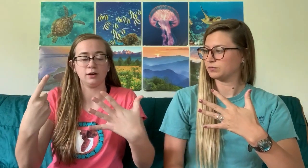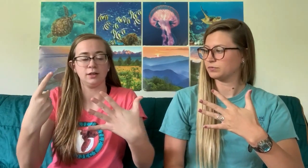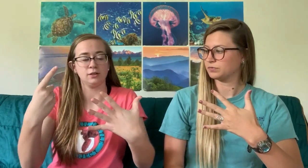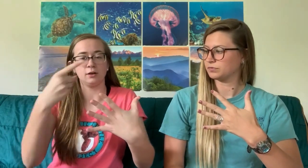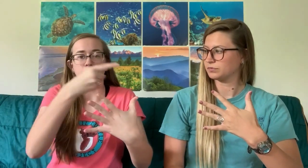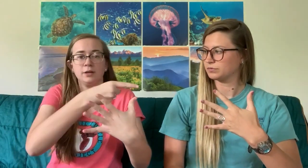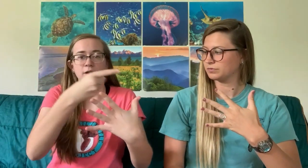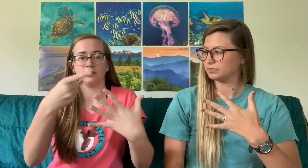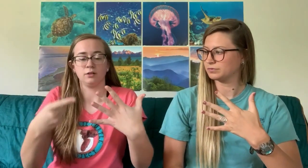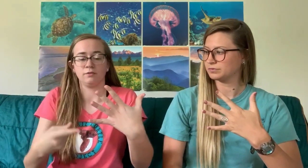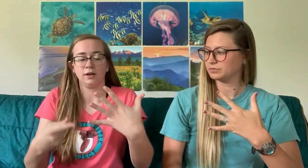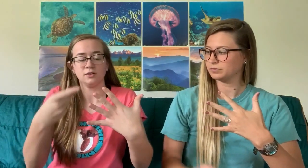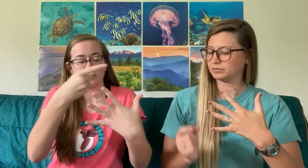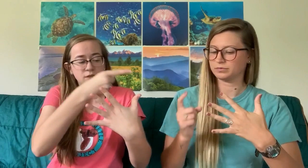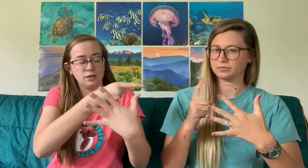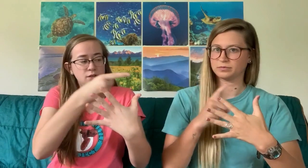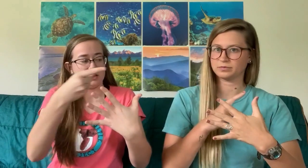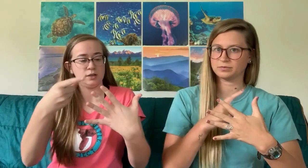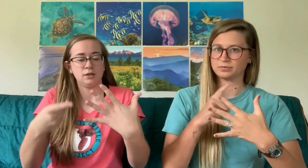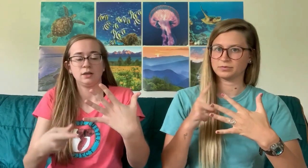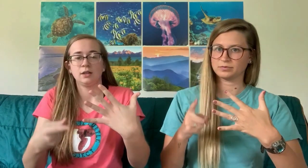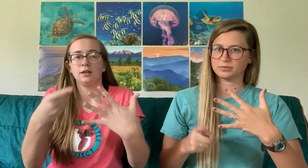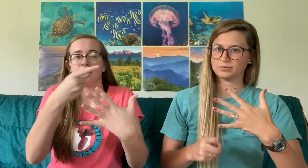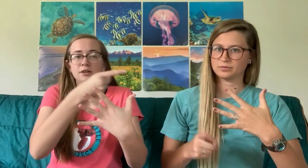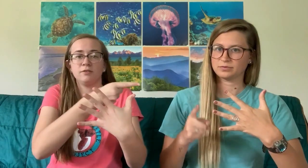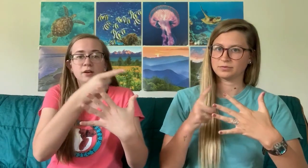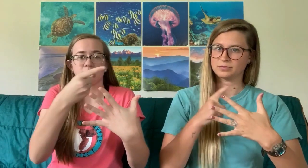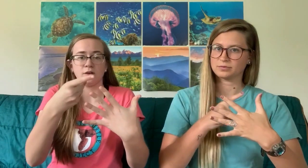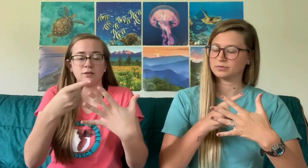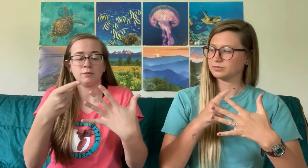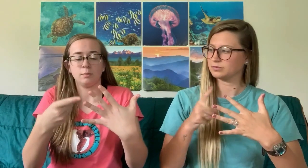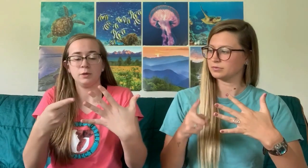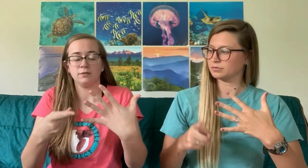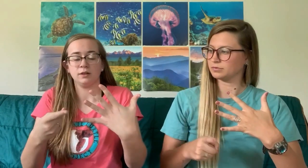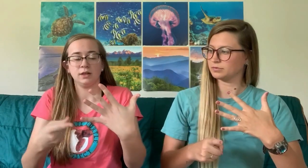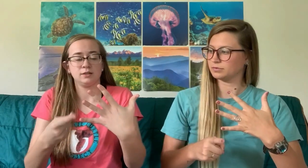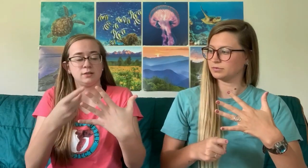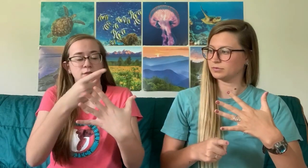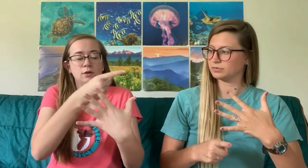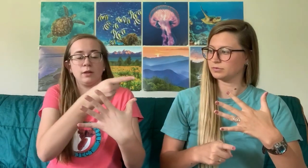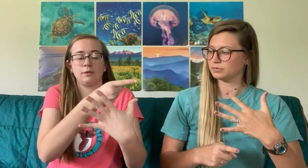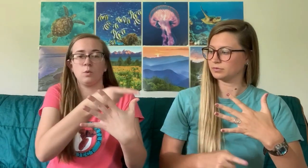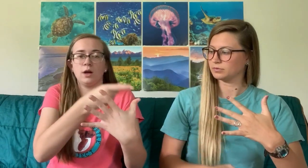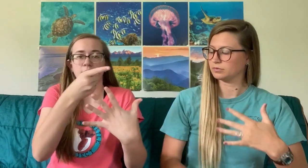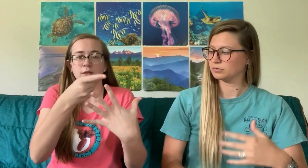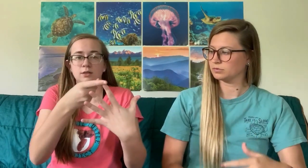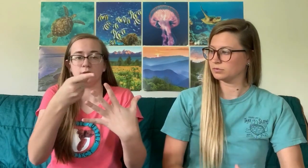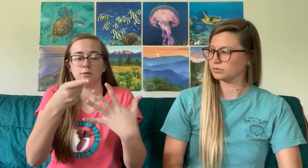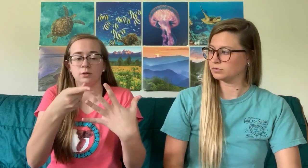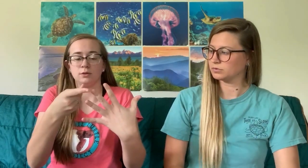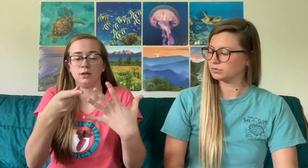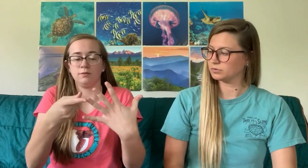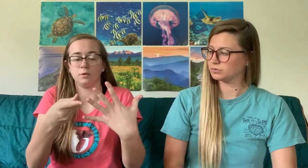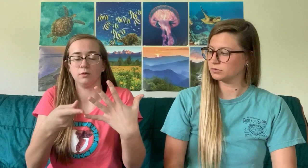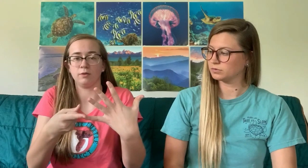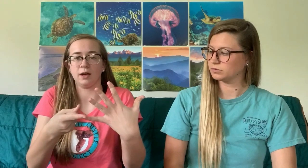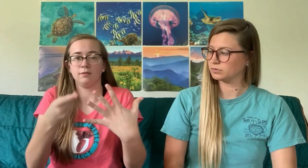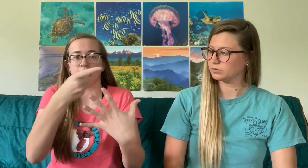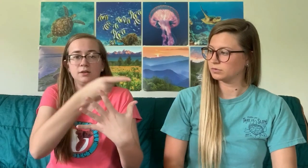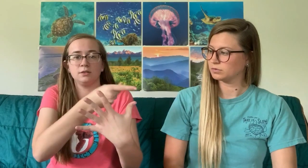and you're going to point to all your other fingers. And your fingers are different points of the list. So like one, two, three, four, five. I'm